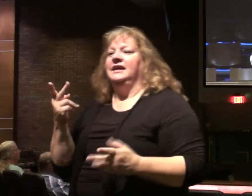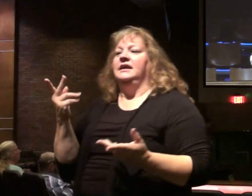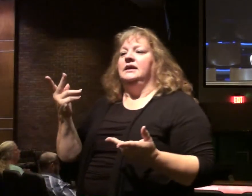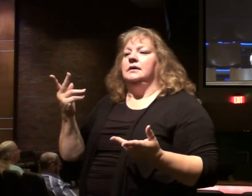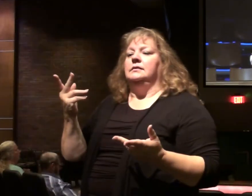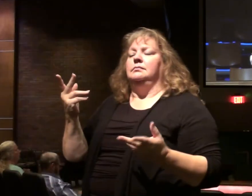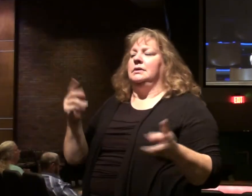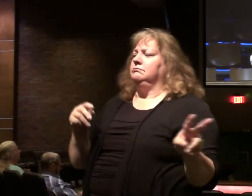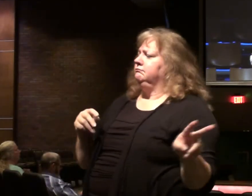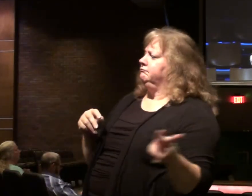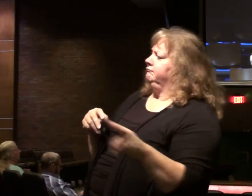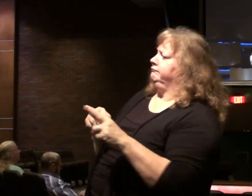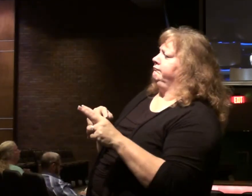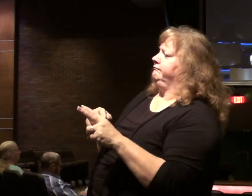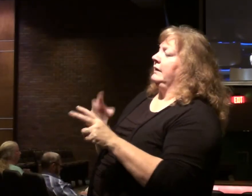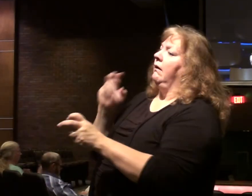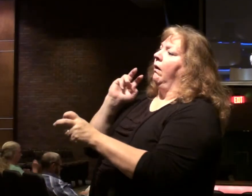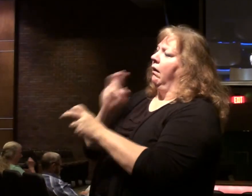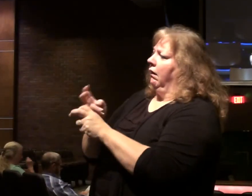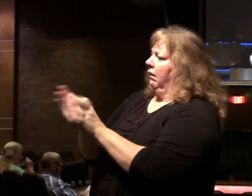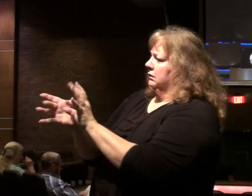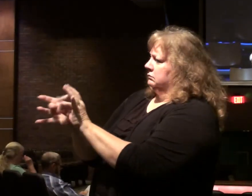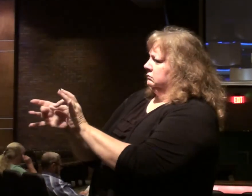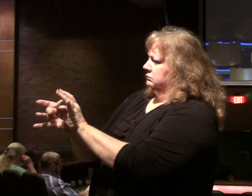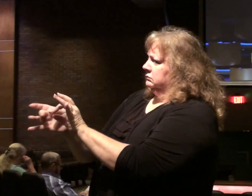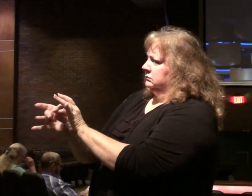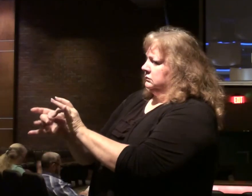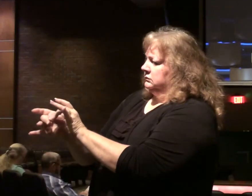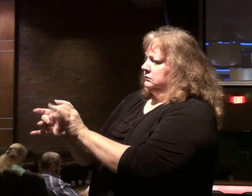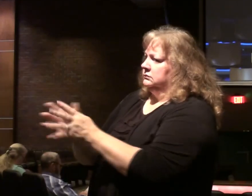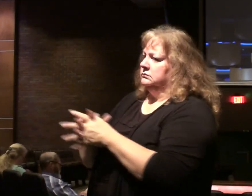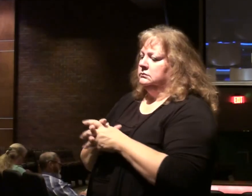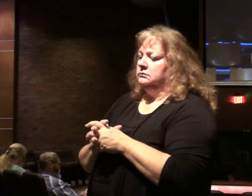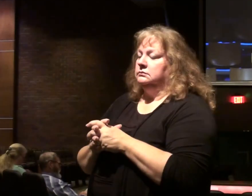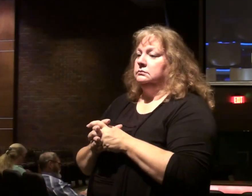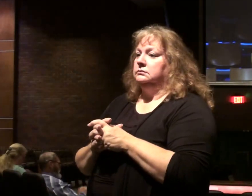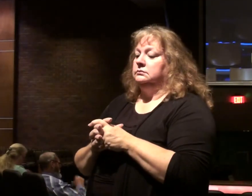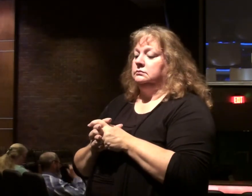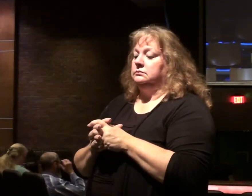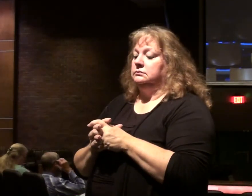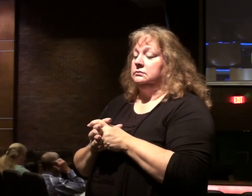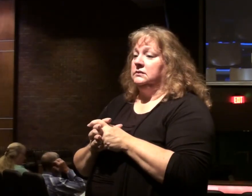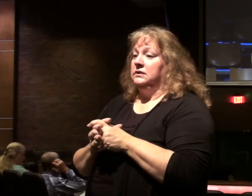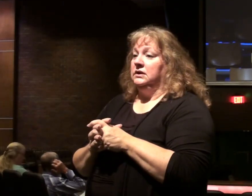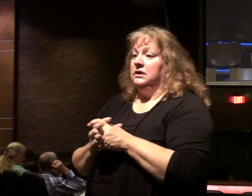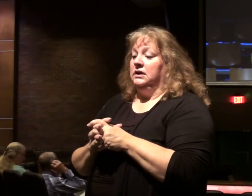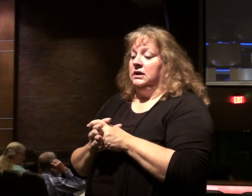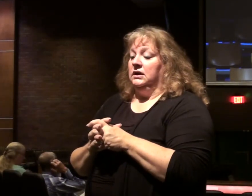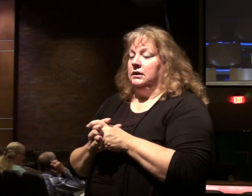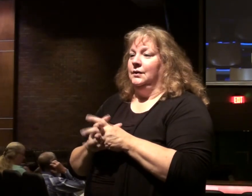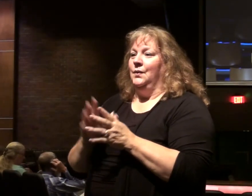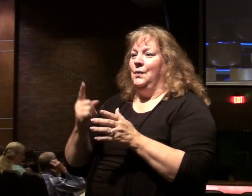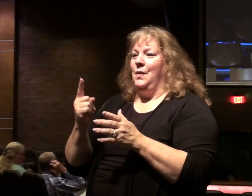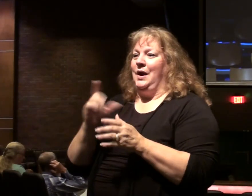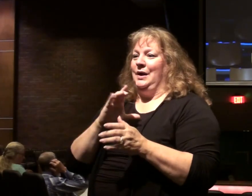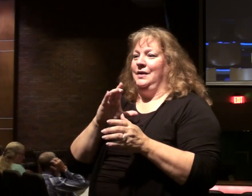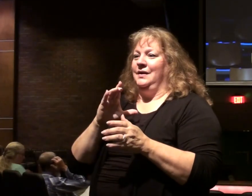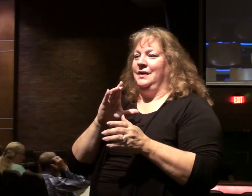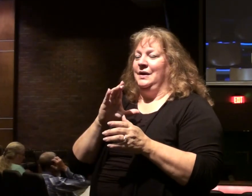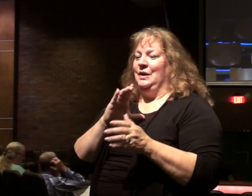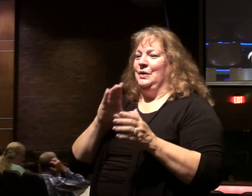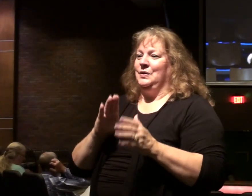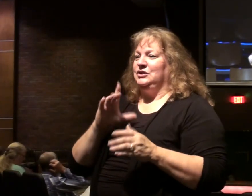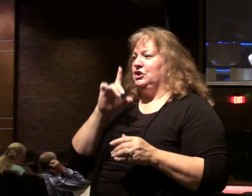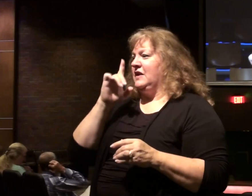and he's going to say some very difficult things. One fake news, Christian fake news site, a really